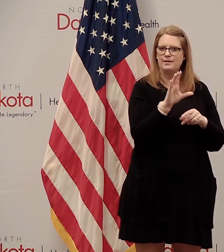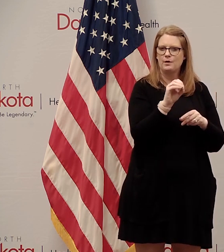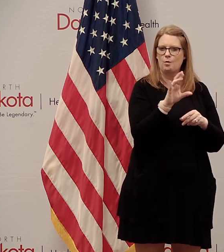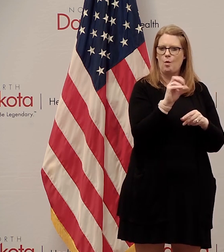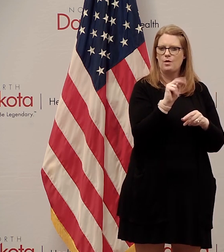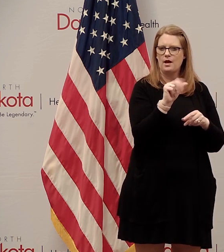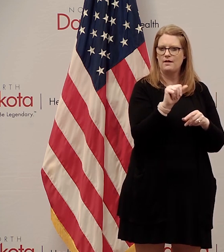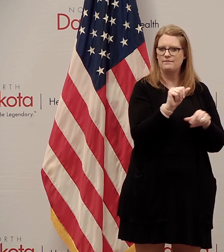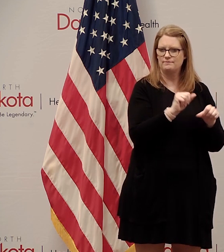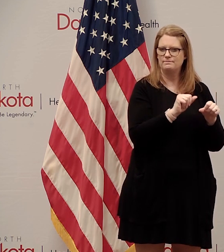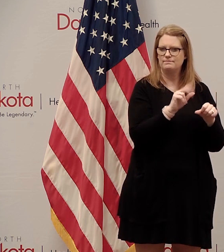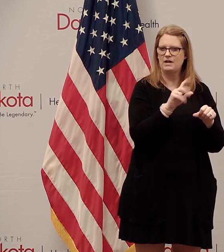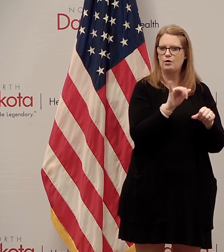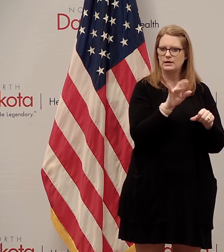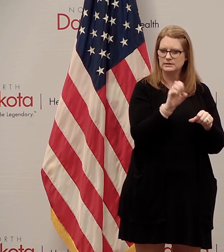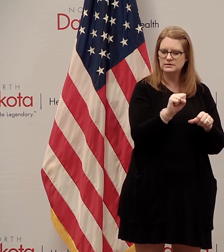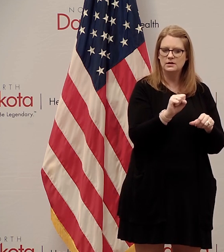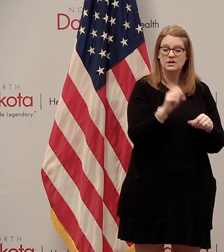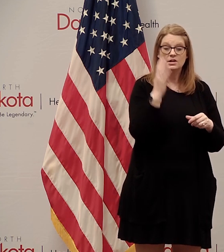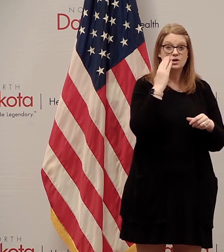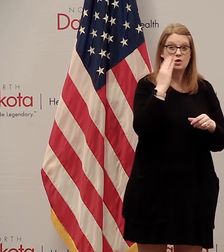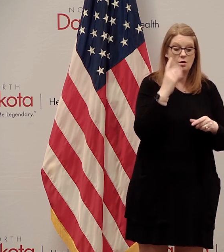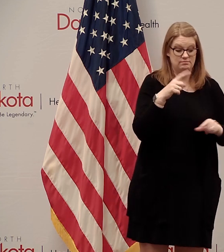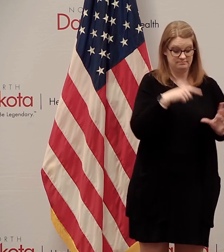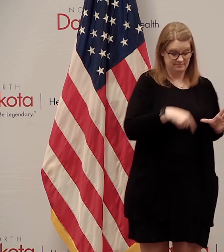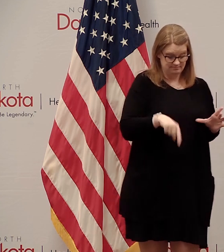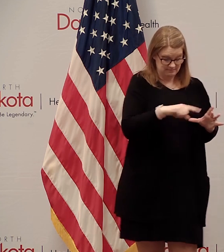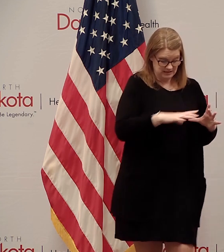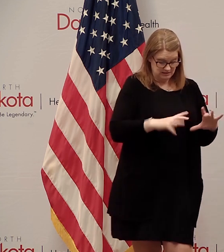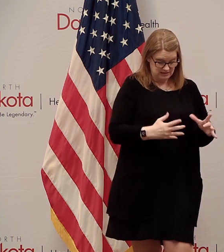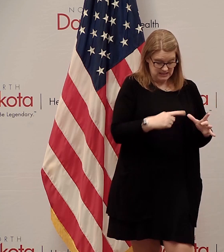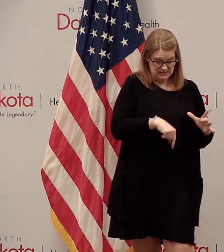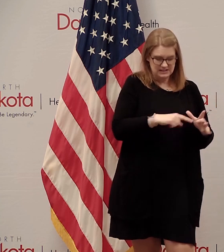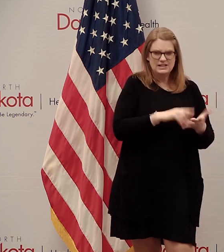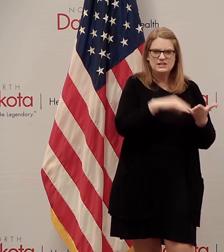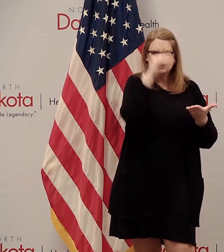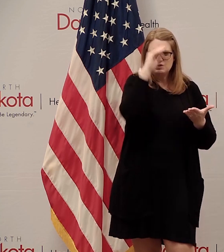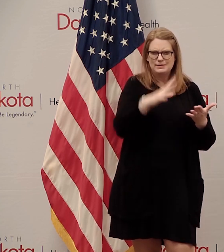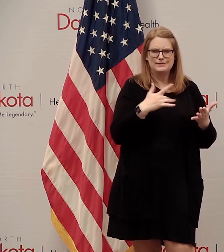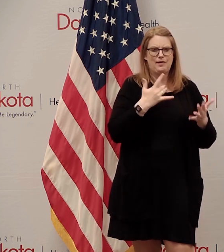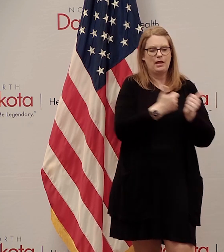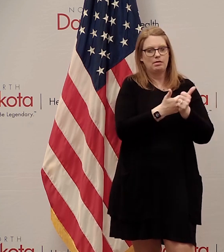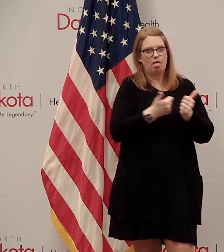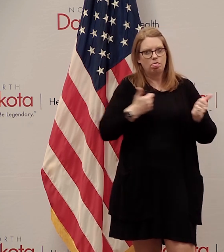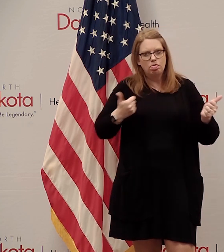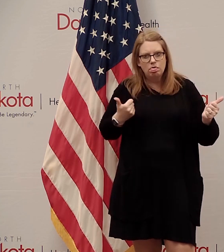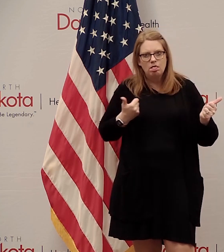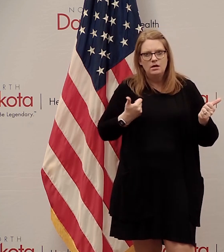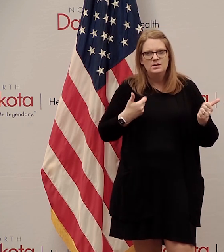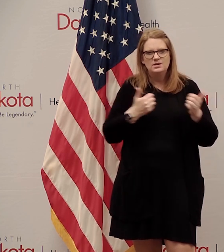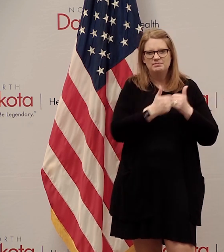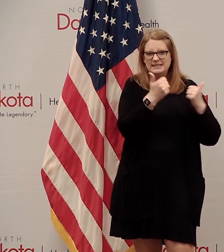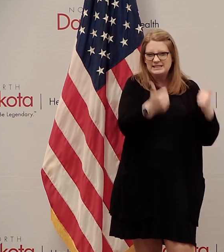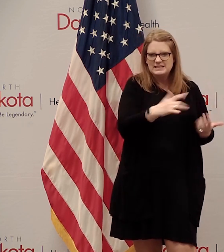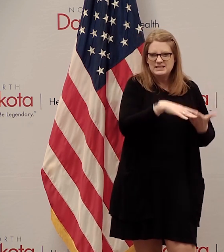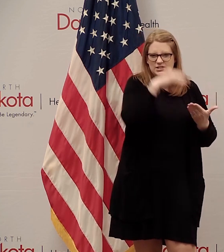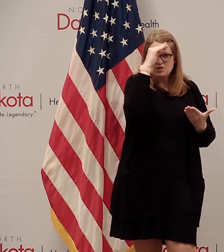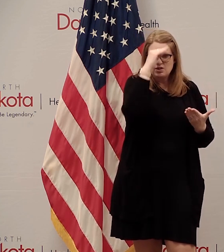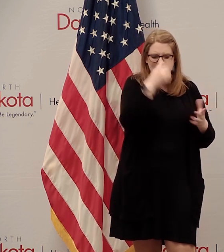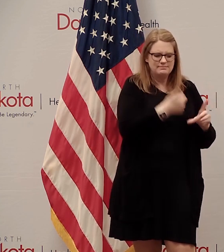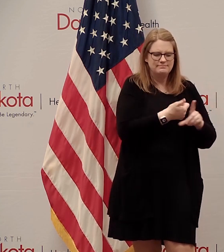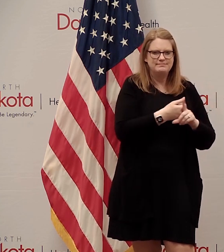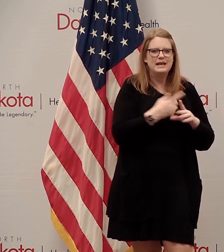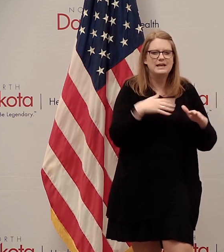students that might have been falling behind have an opportunity to get accelerated heading into the fall year so hopefully as we say through